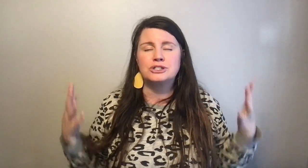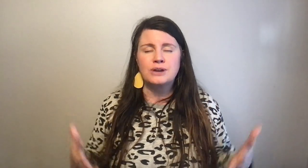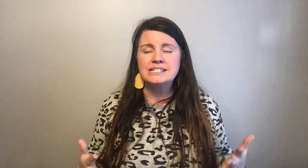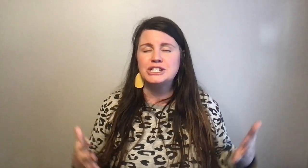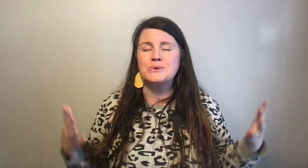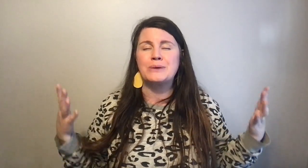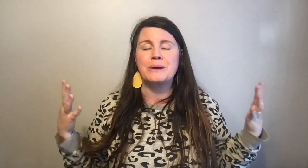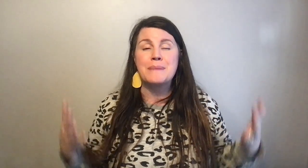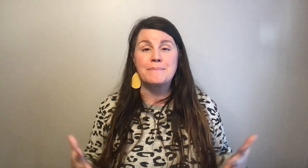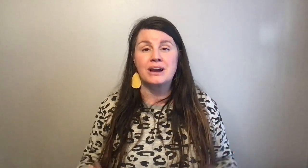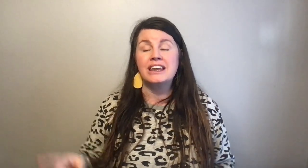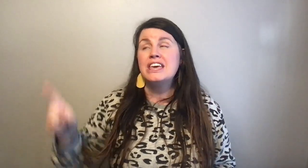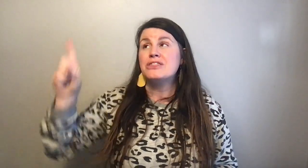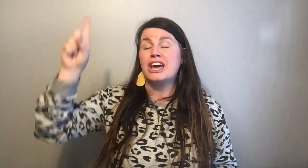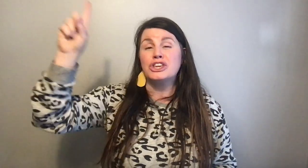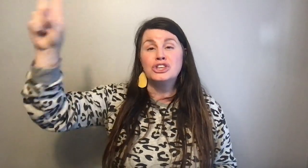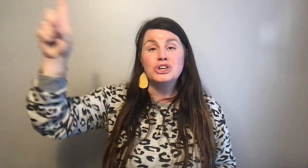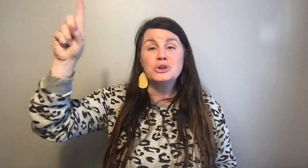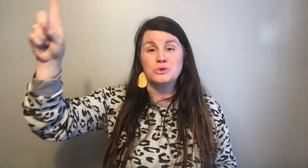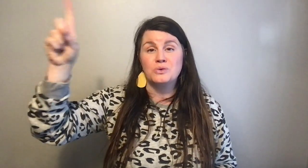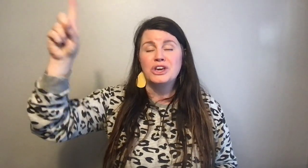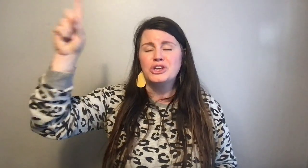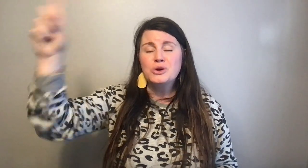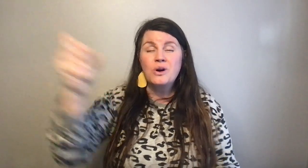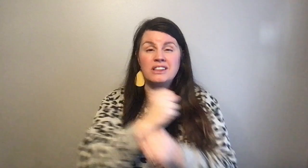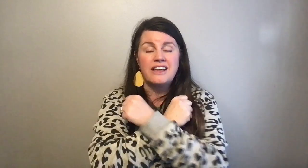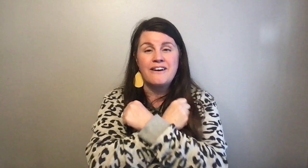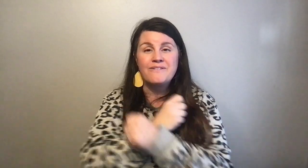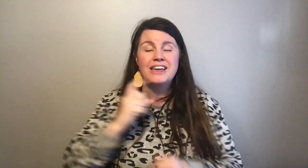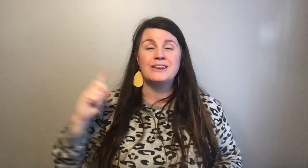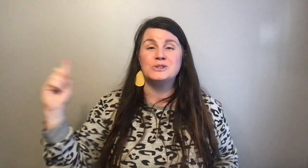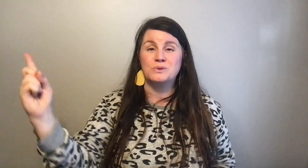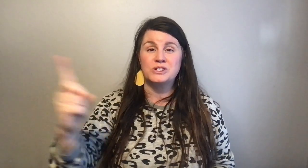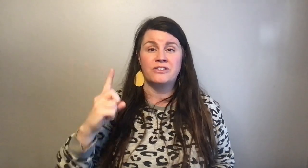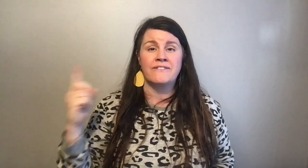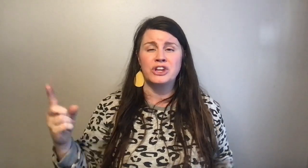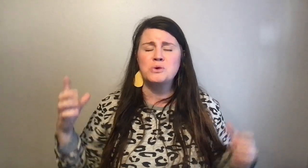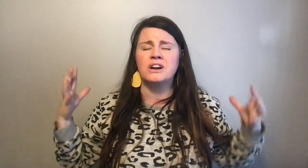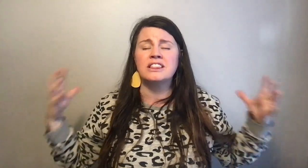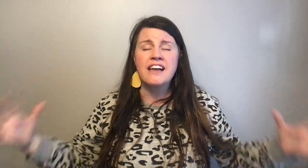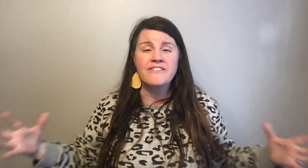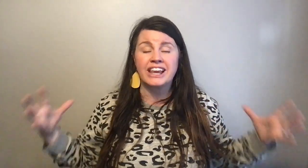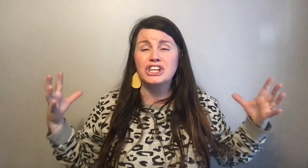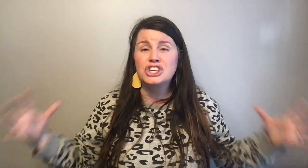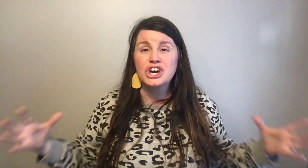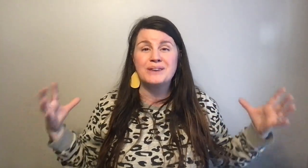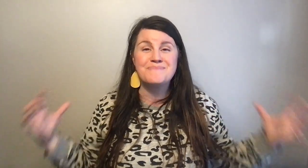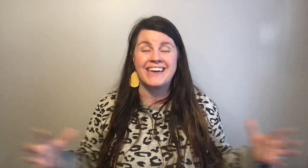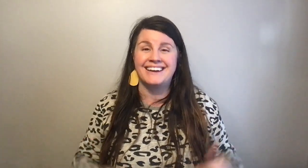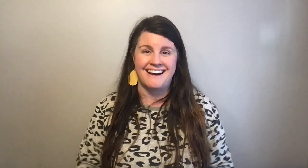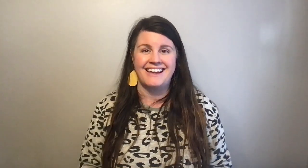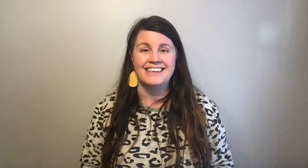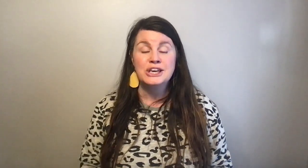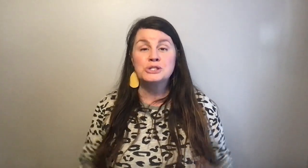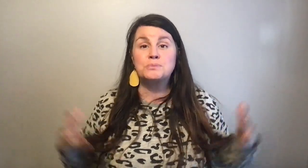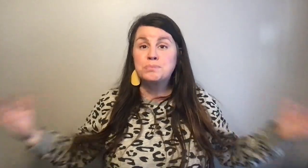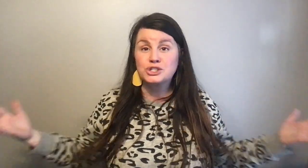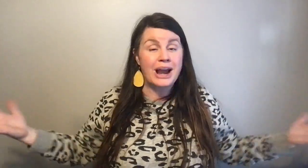trusting you and remembering that you, your love endures forever. You are a loving, good, big God. So try